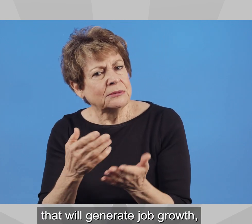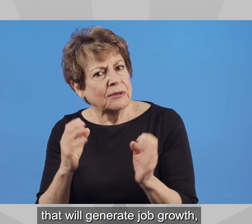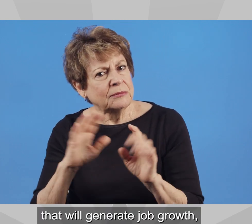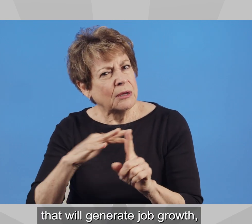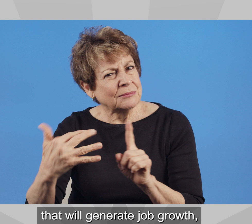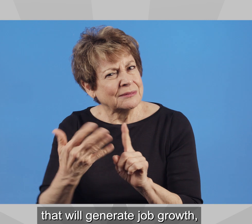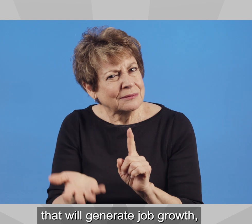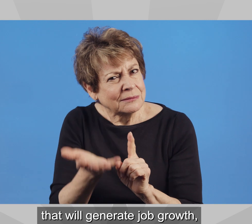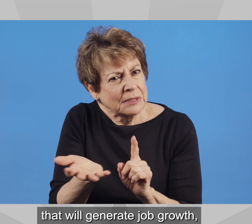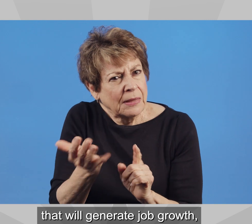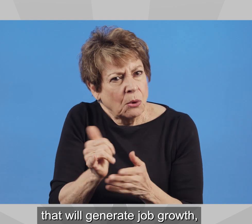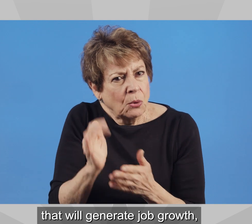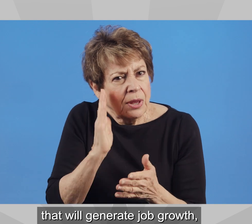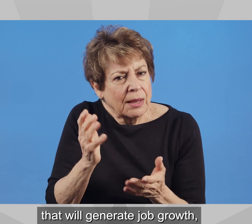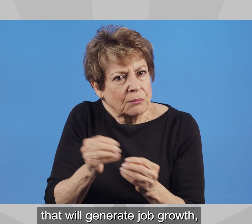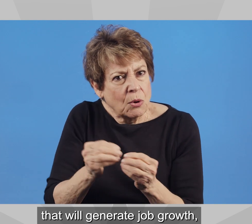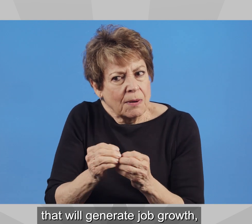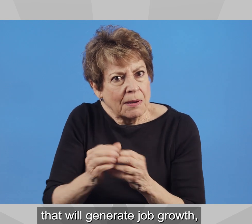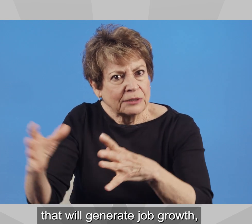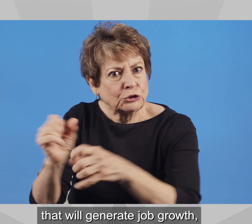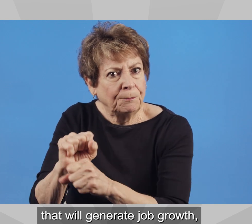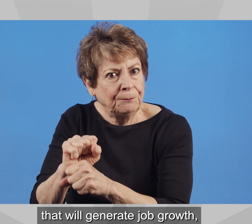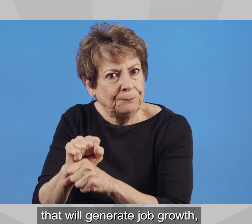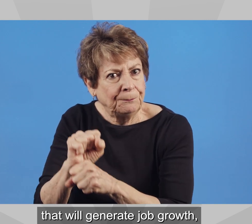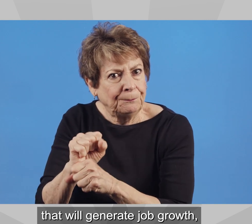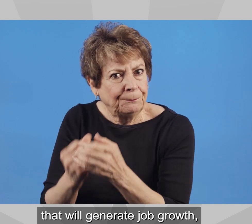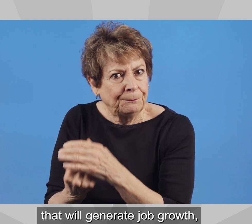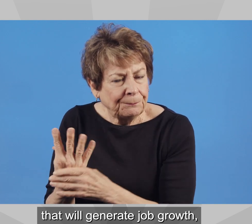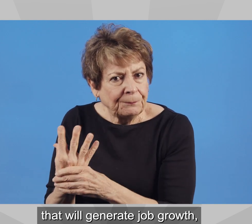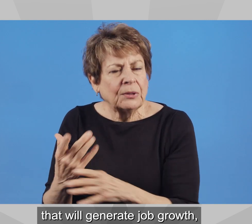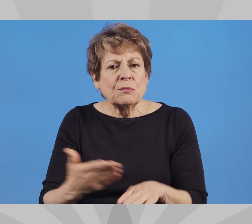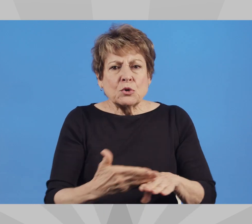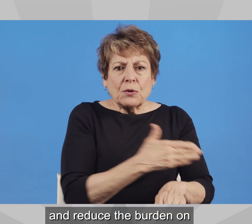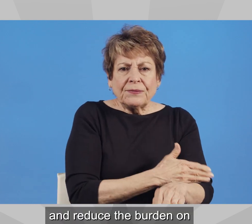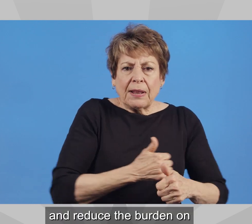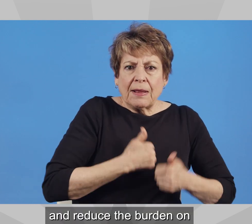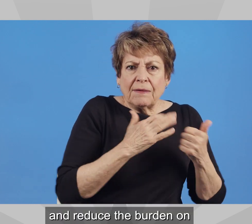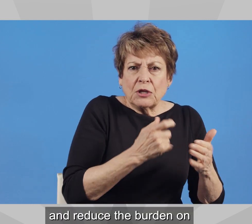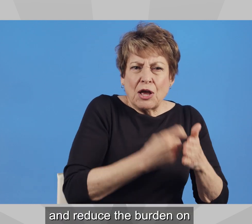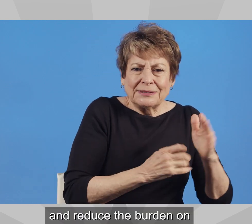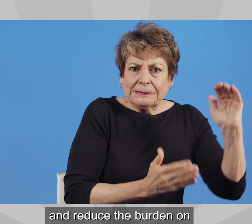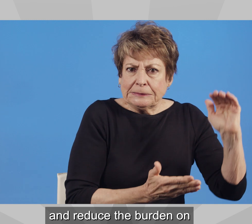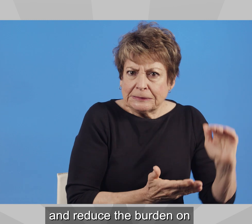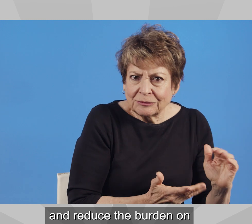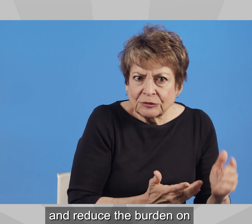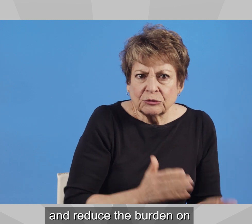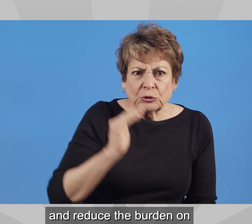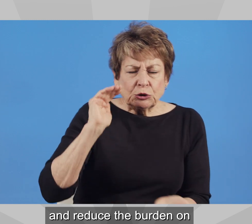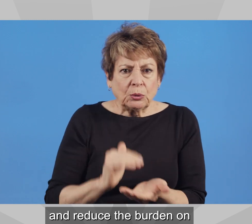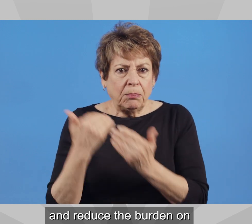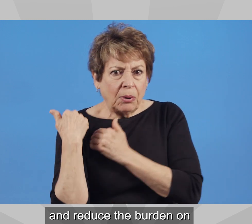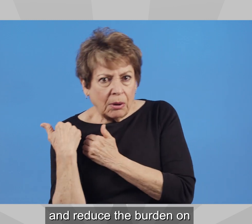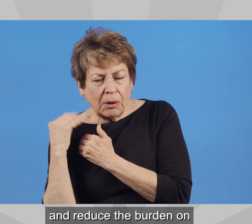that will generate job growth, improve cost of living, and reduce the burden on families